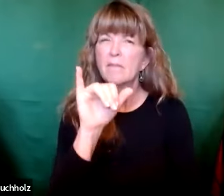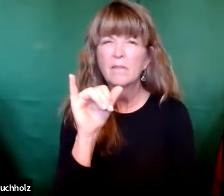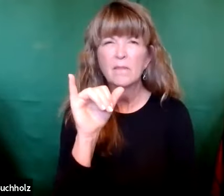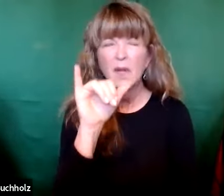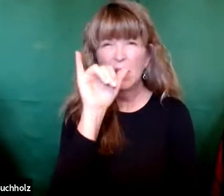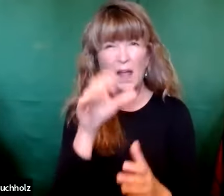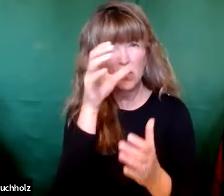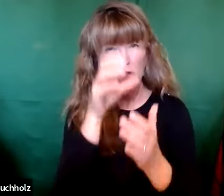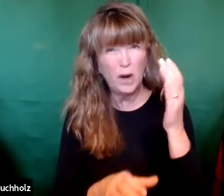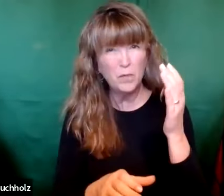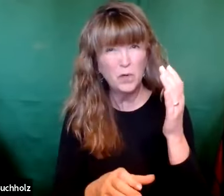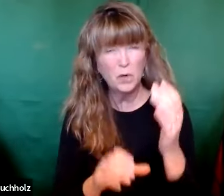So, he elaborated.